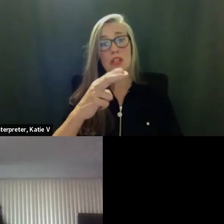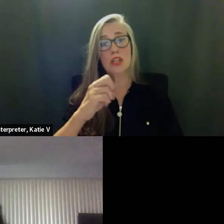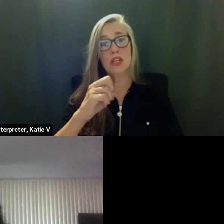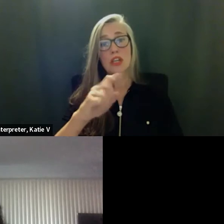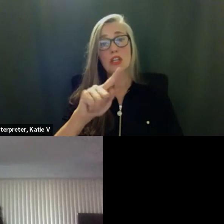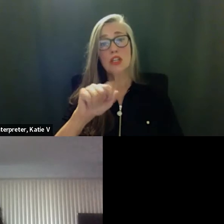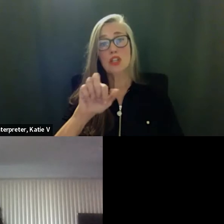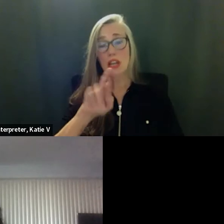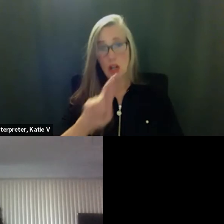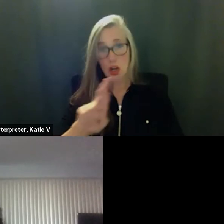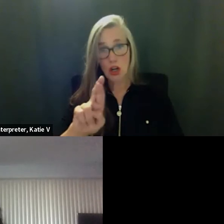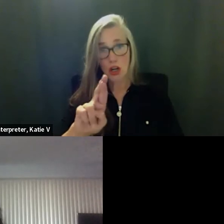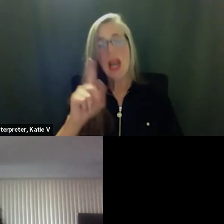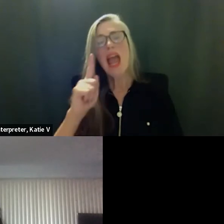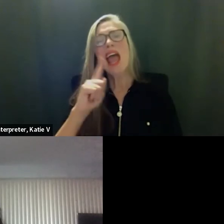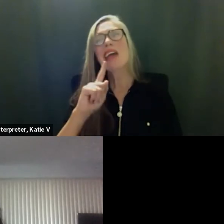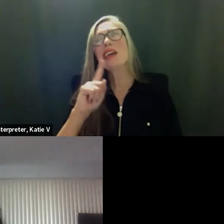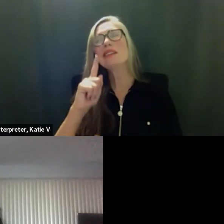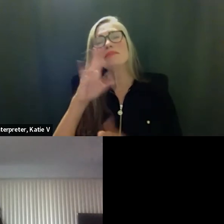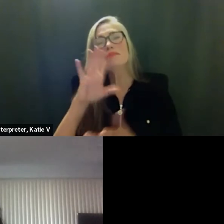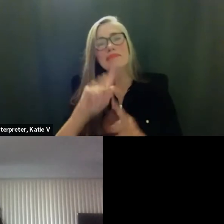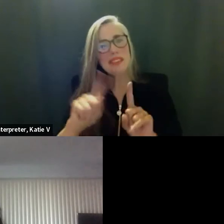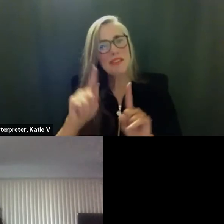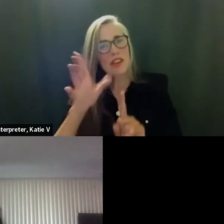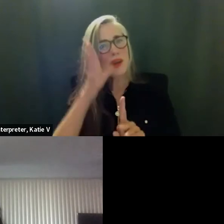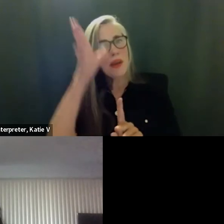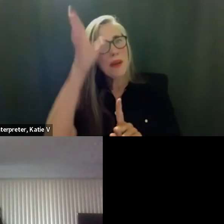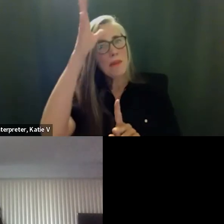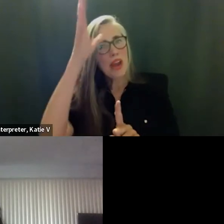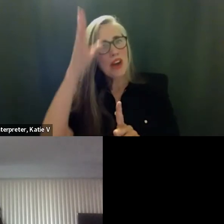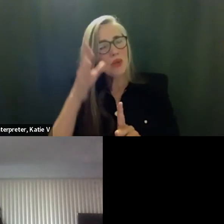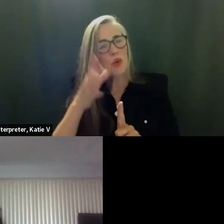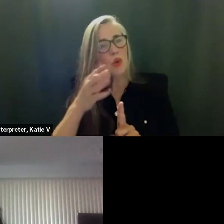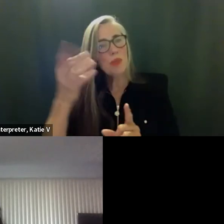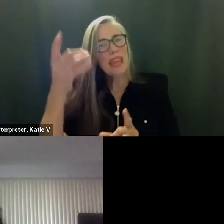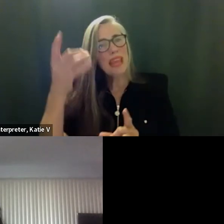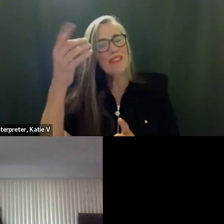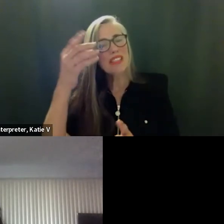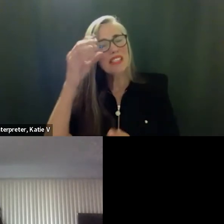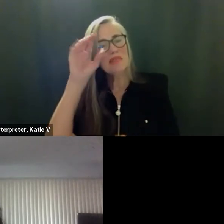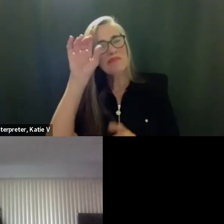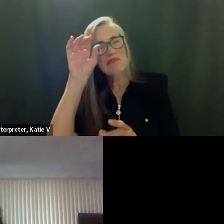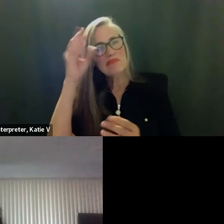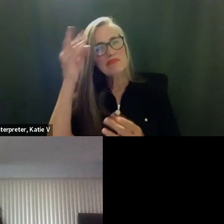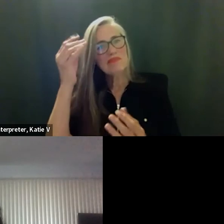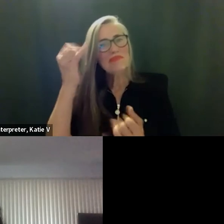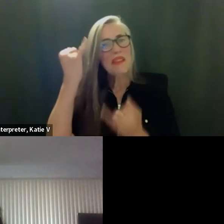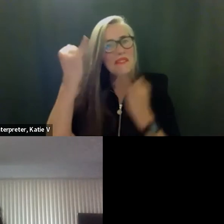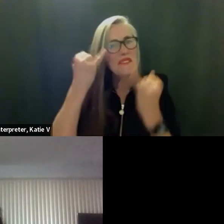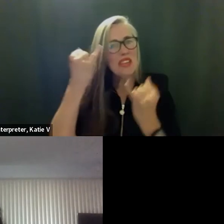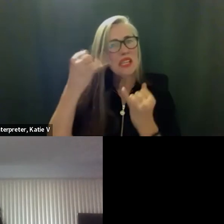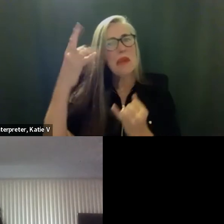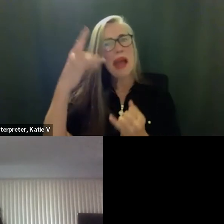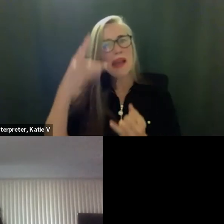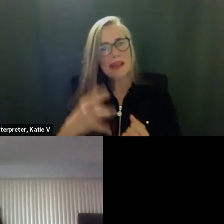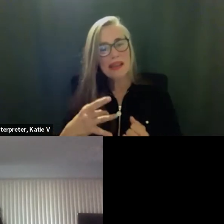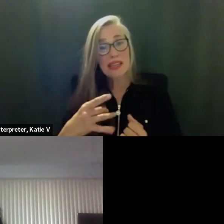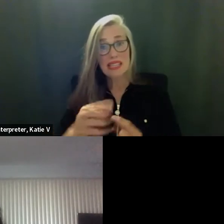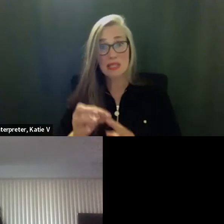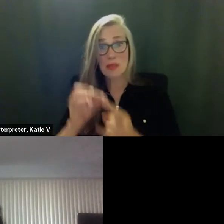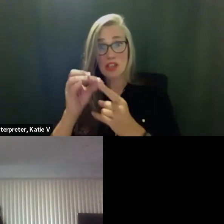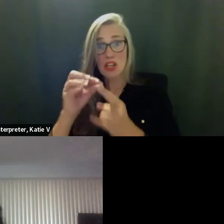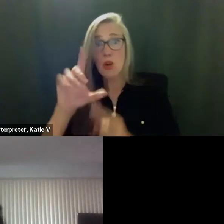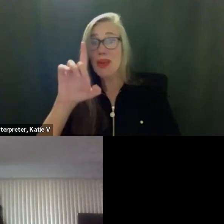on within our parent group especially with our d-lac group addressing the needs of our special ed students